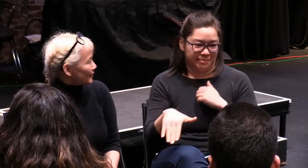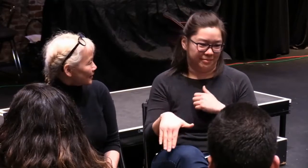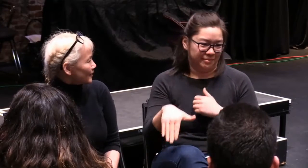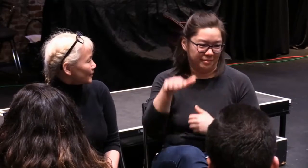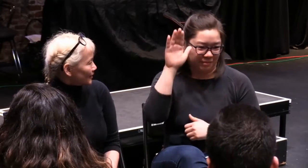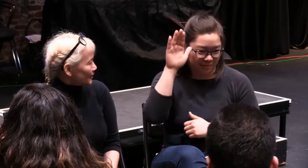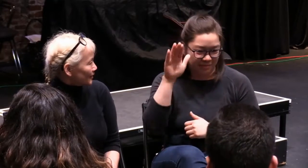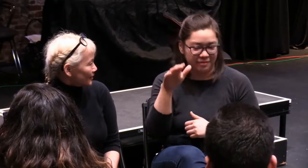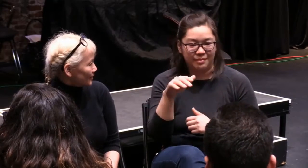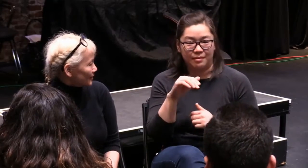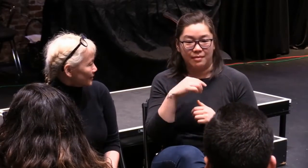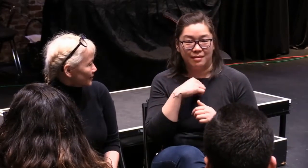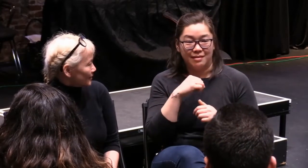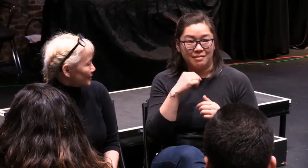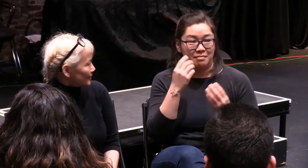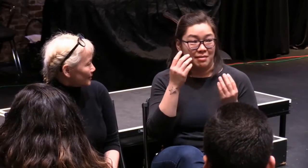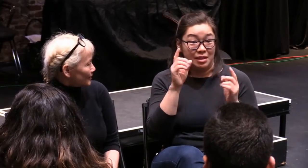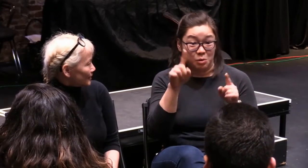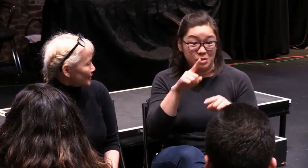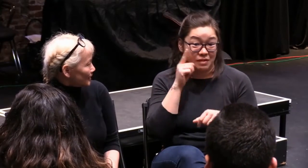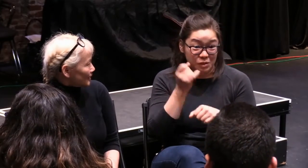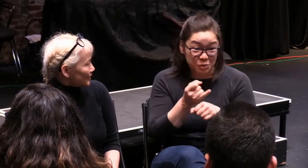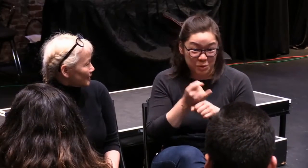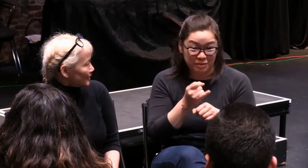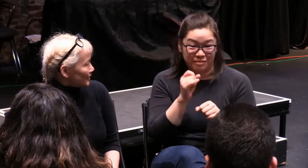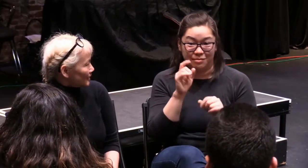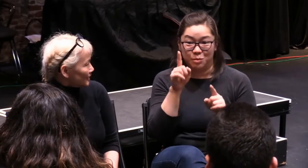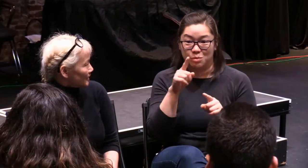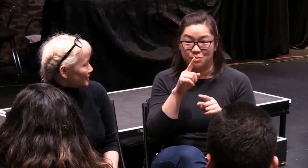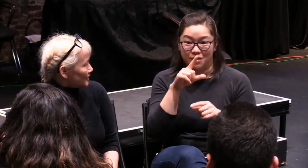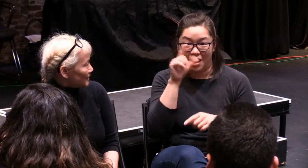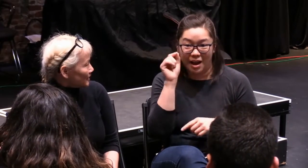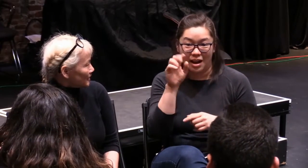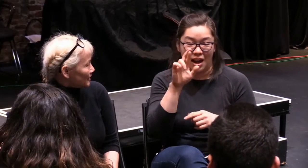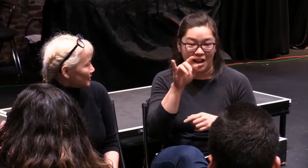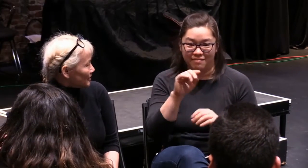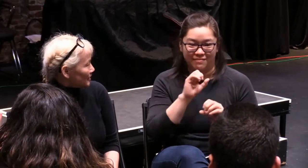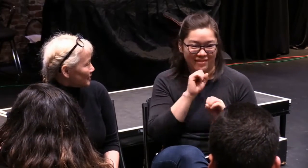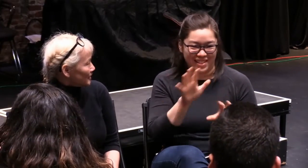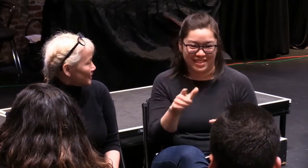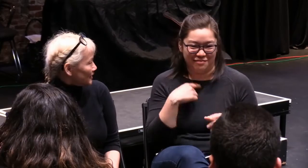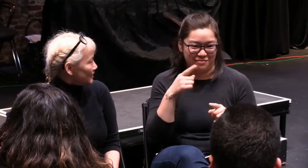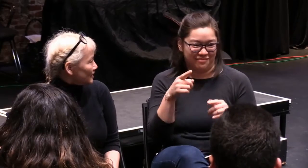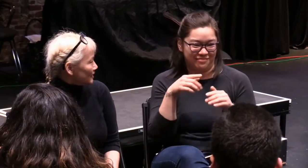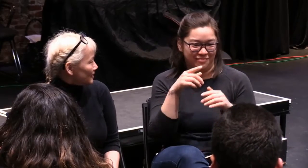not, who have been mainstream. They only get exposure to sign if they're in school.